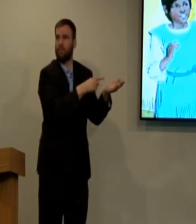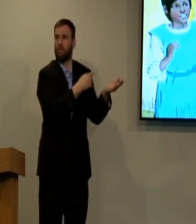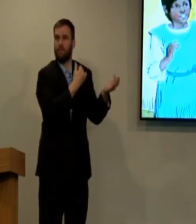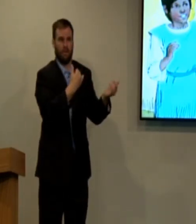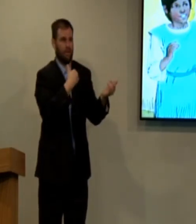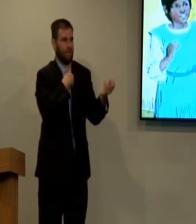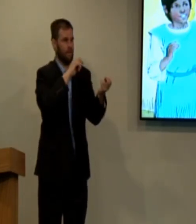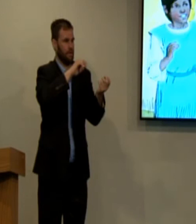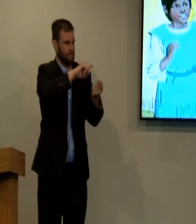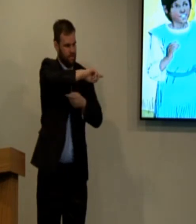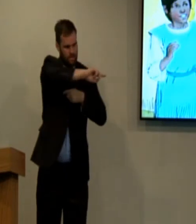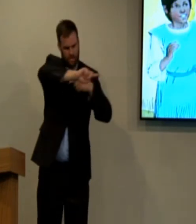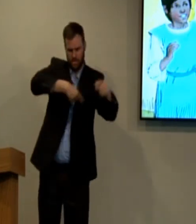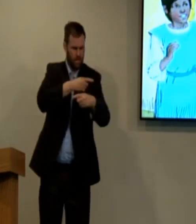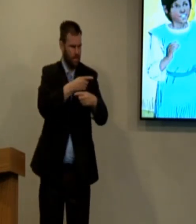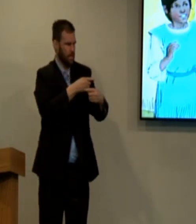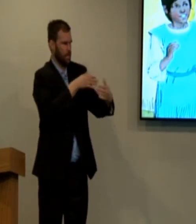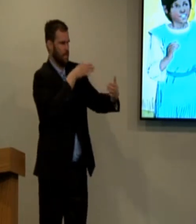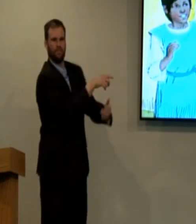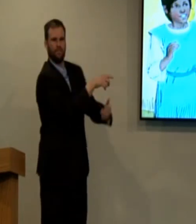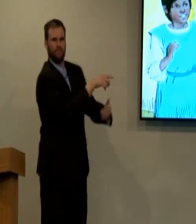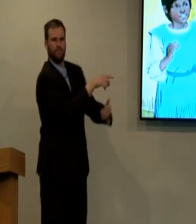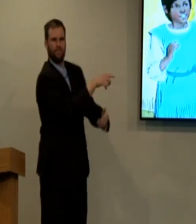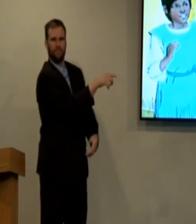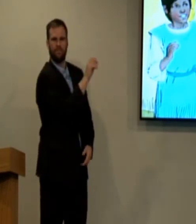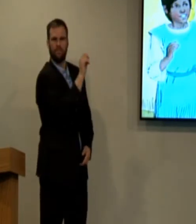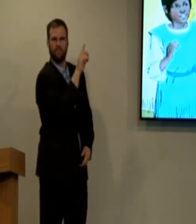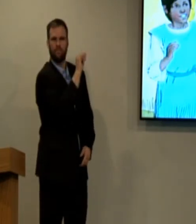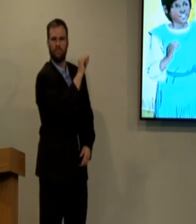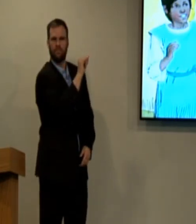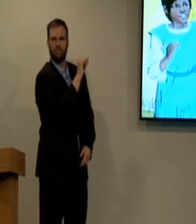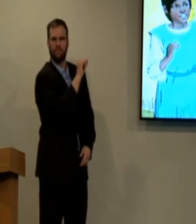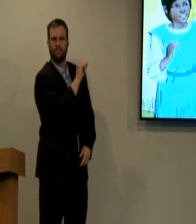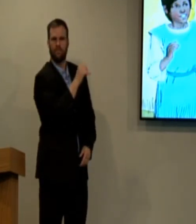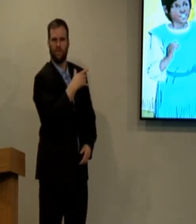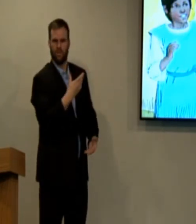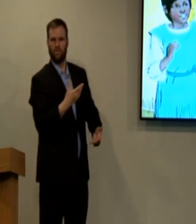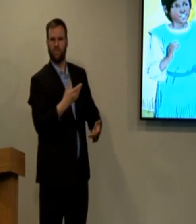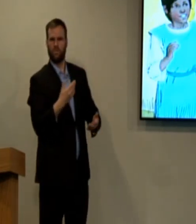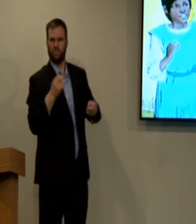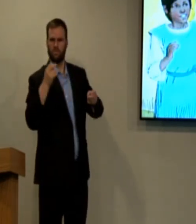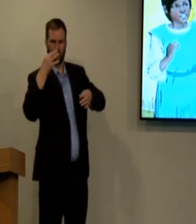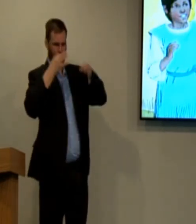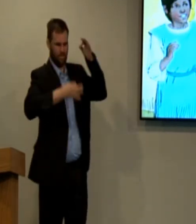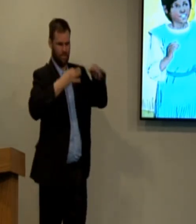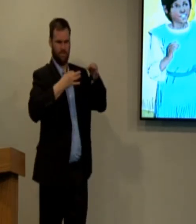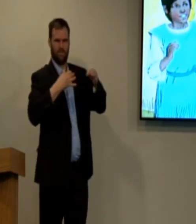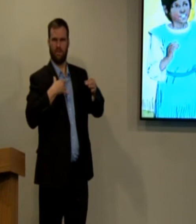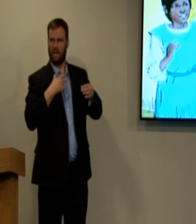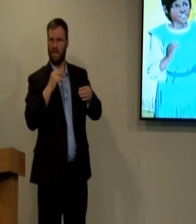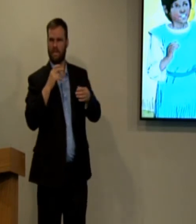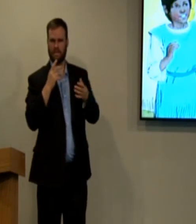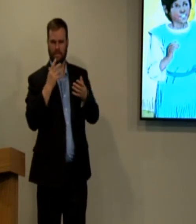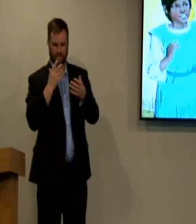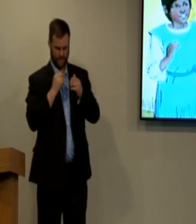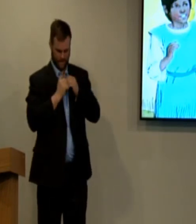And now God had given him this judgment. It looked like something against Eli, this judgment